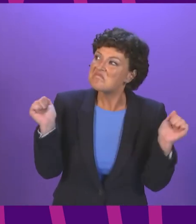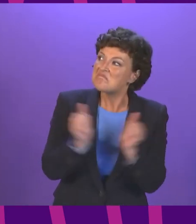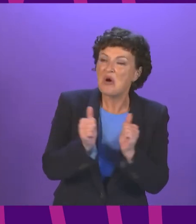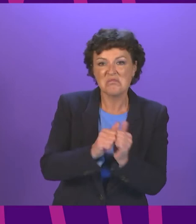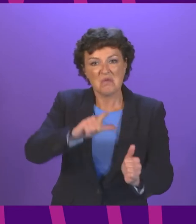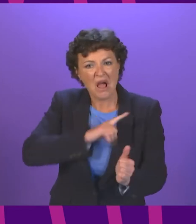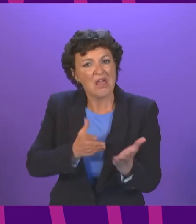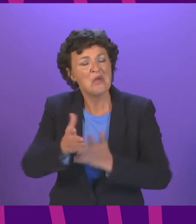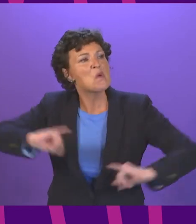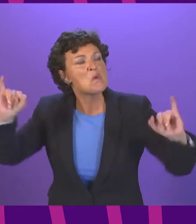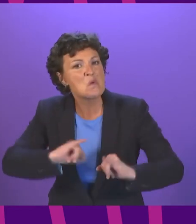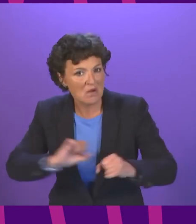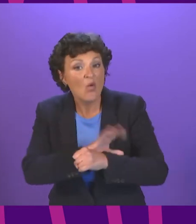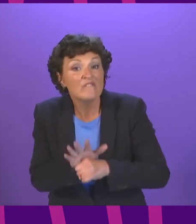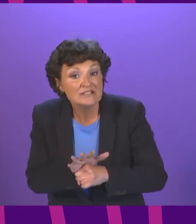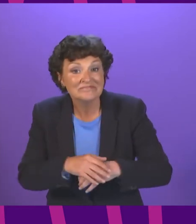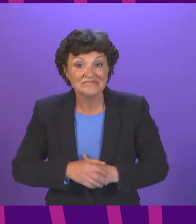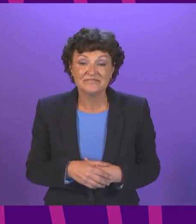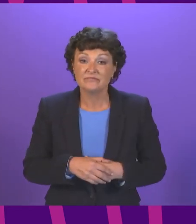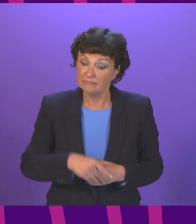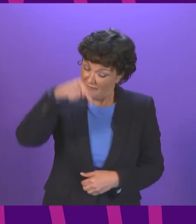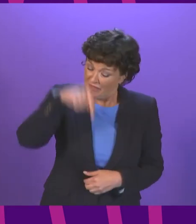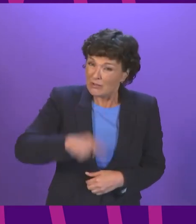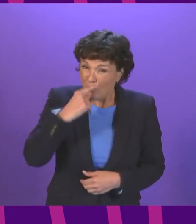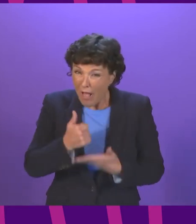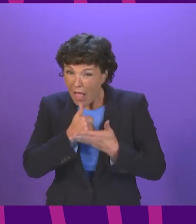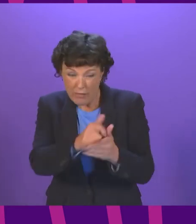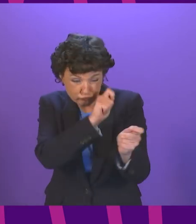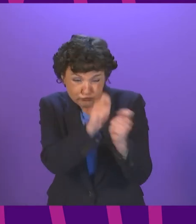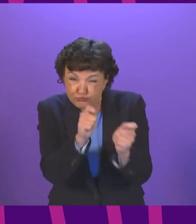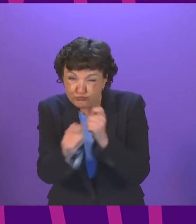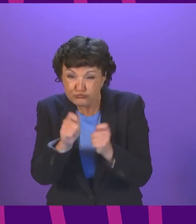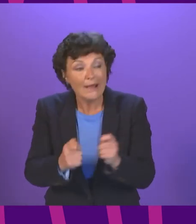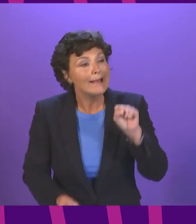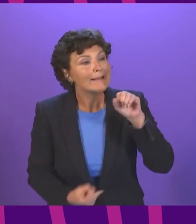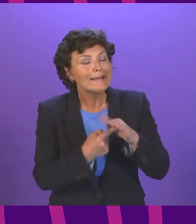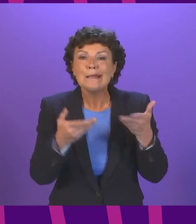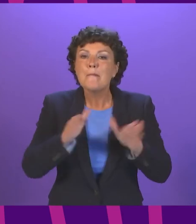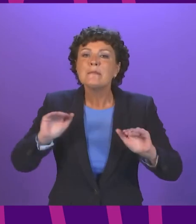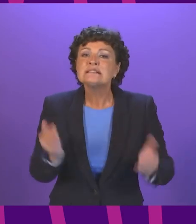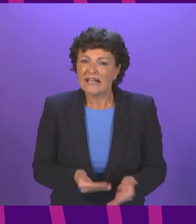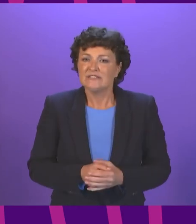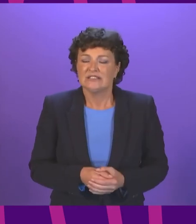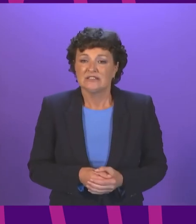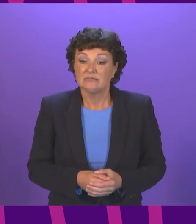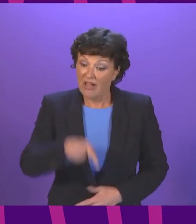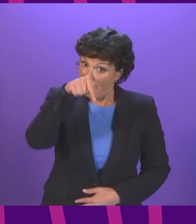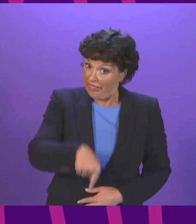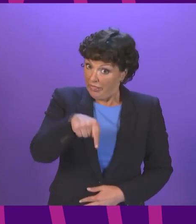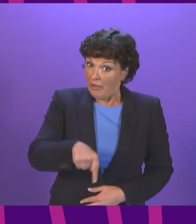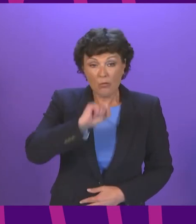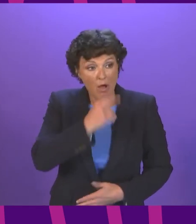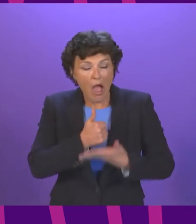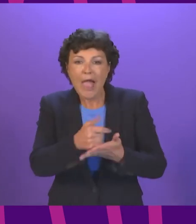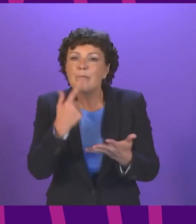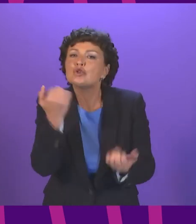support and reform other key public services. The measures we are outlining today will help our justice system recover